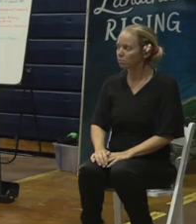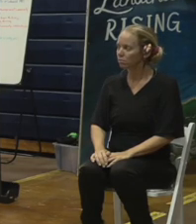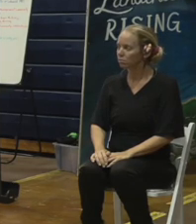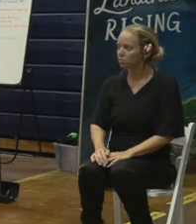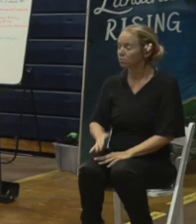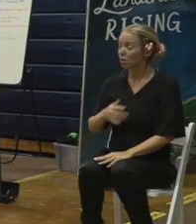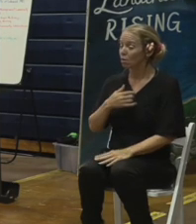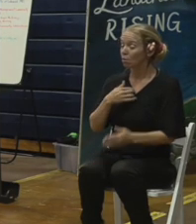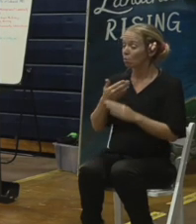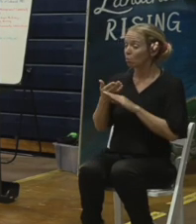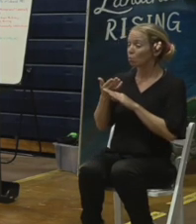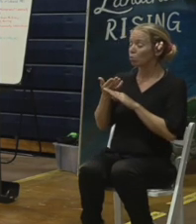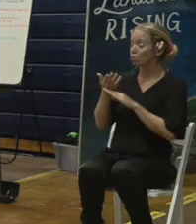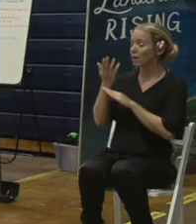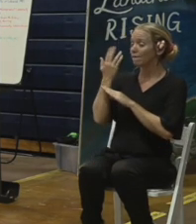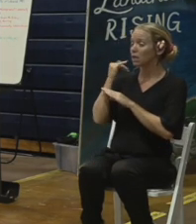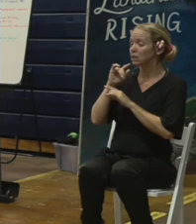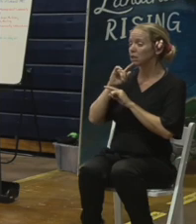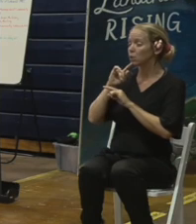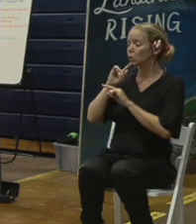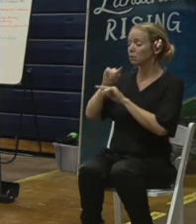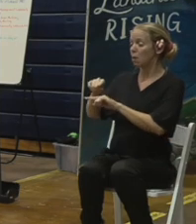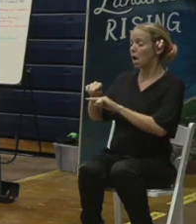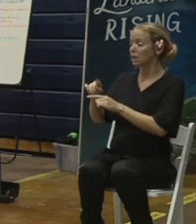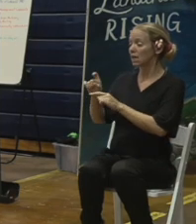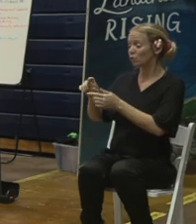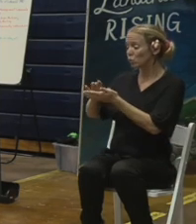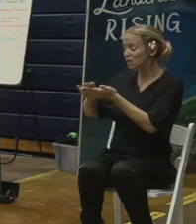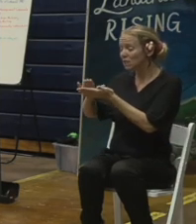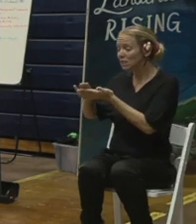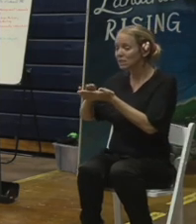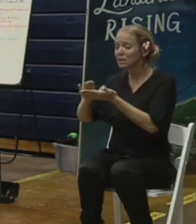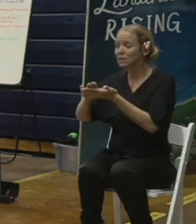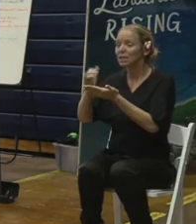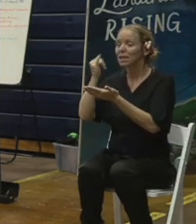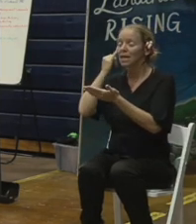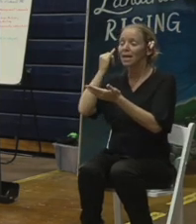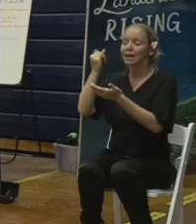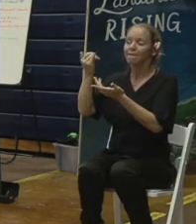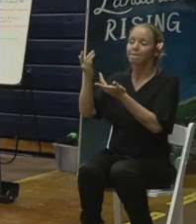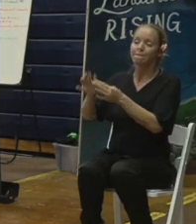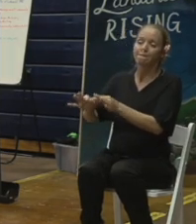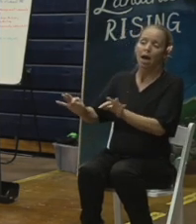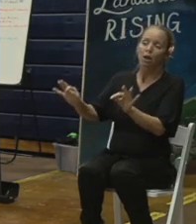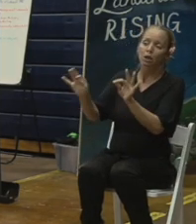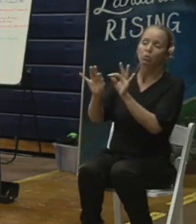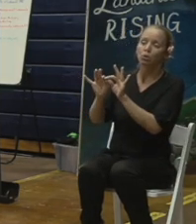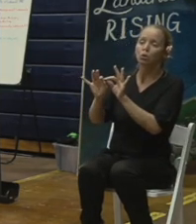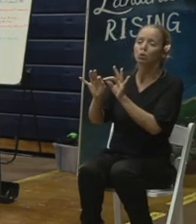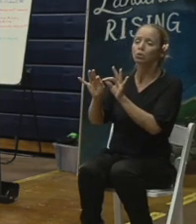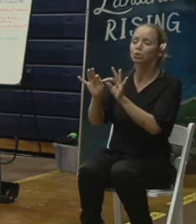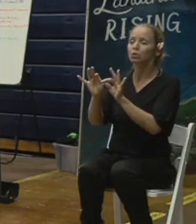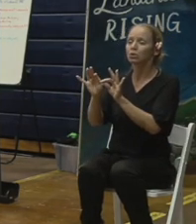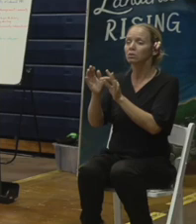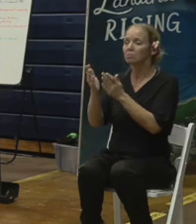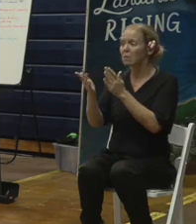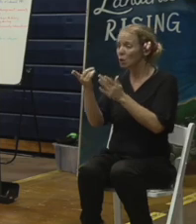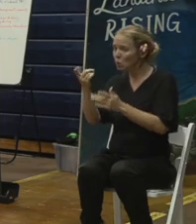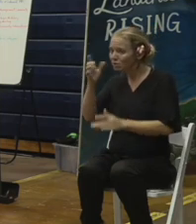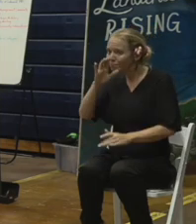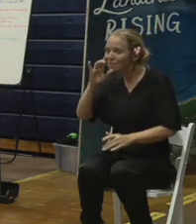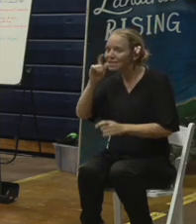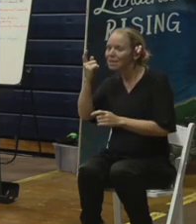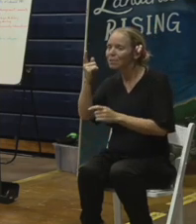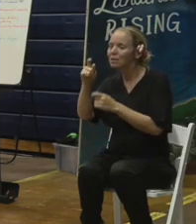communication, if there's valuables and you may have, during reentry, looked for them and not been able to find them, you know,